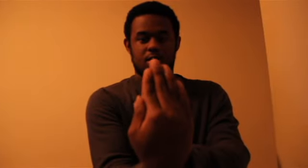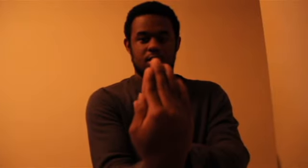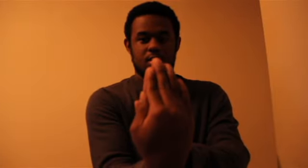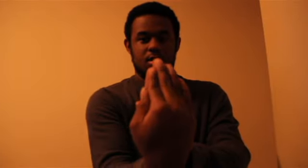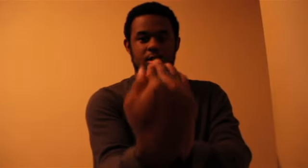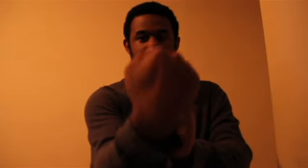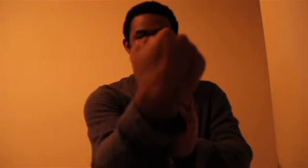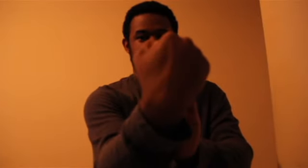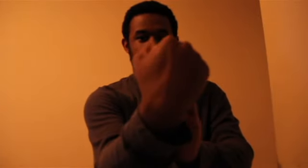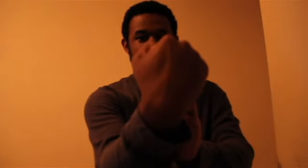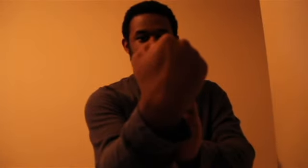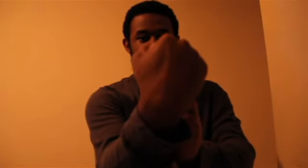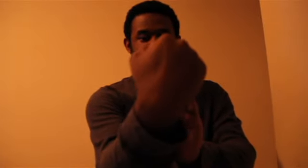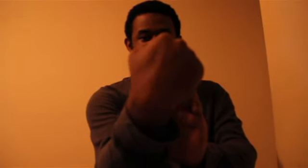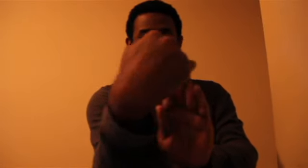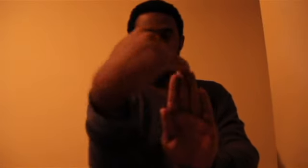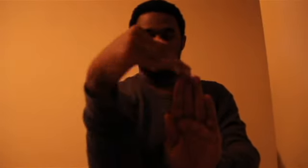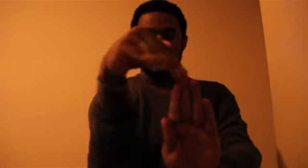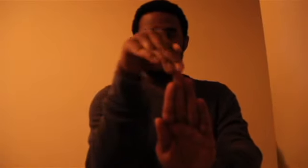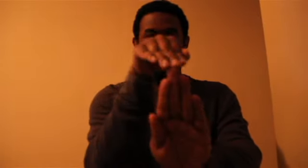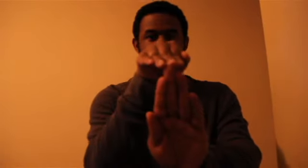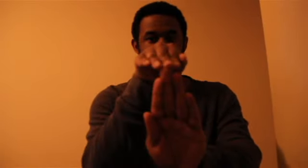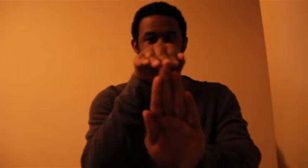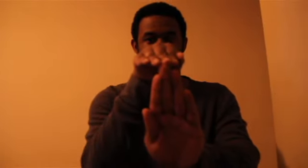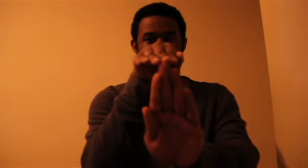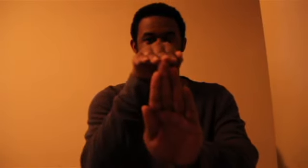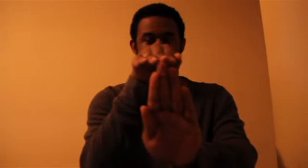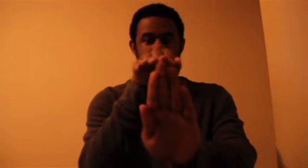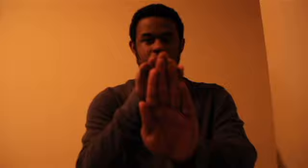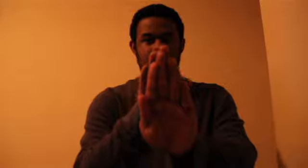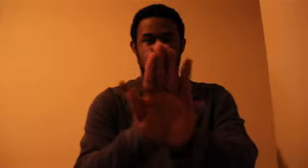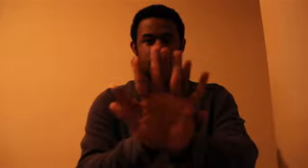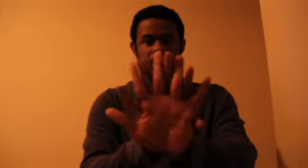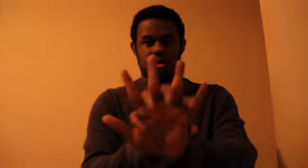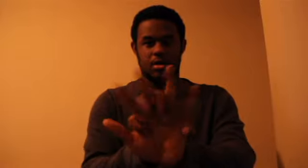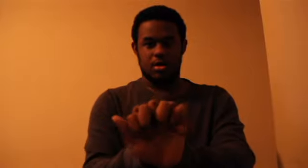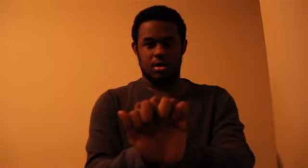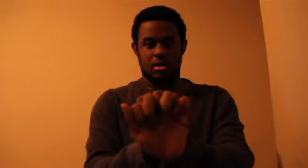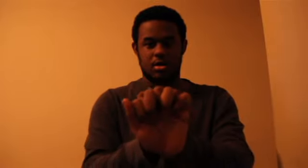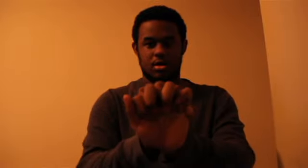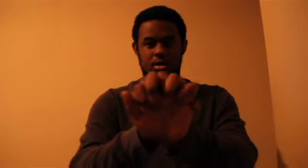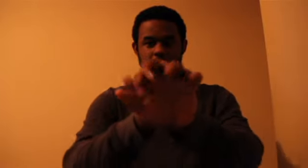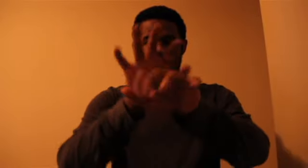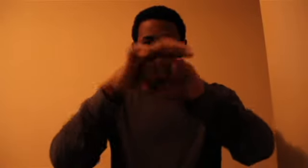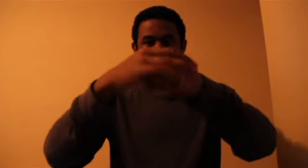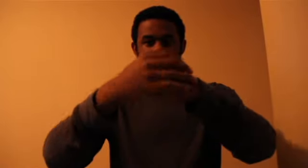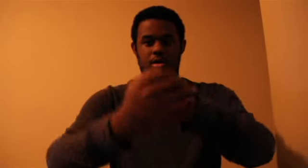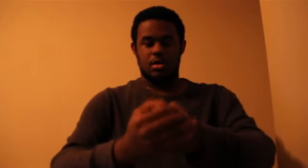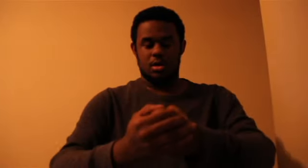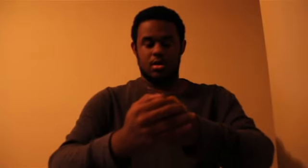here here here here here